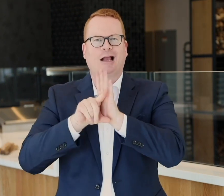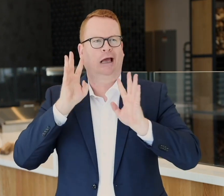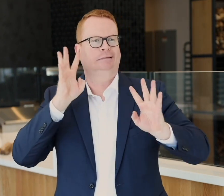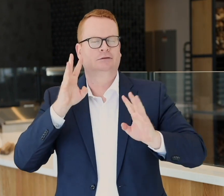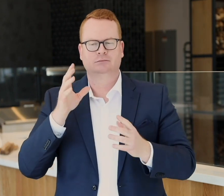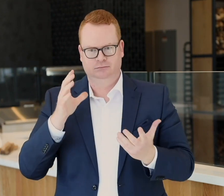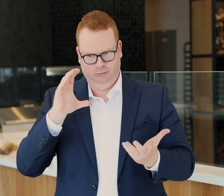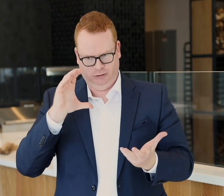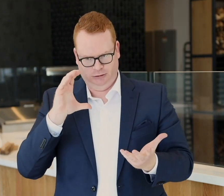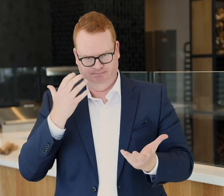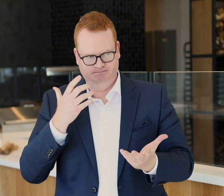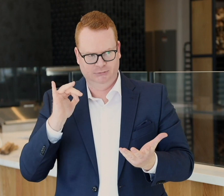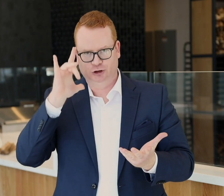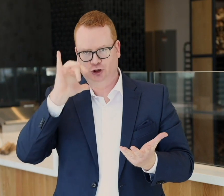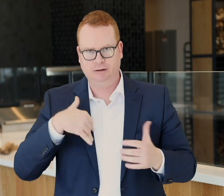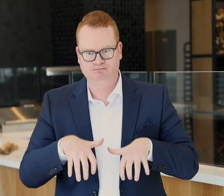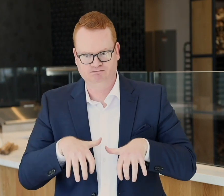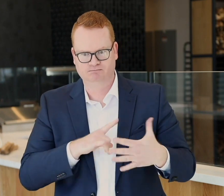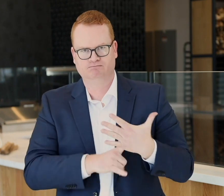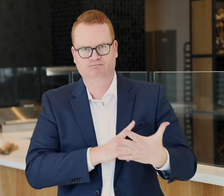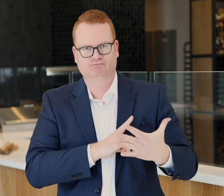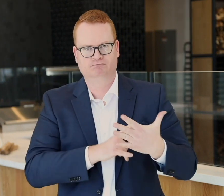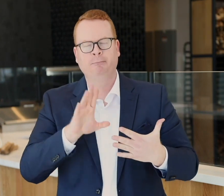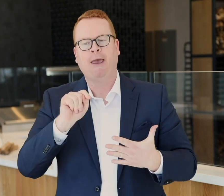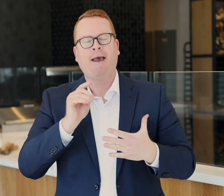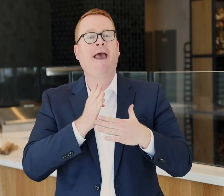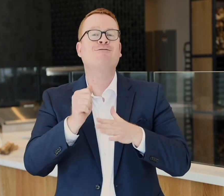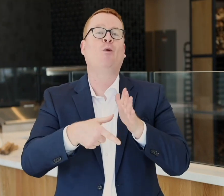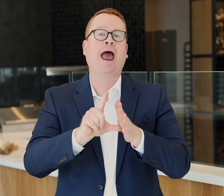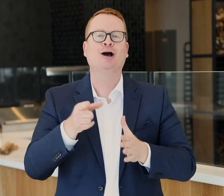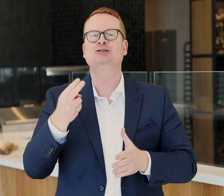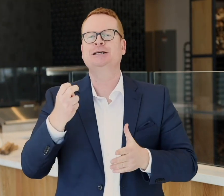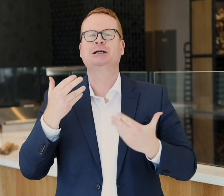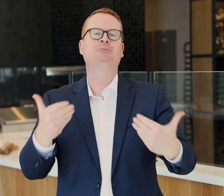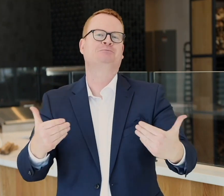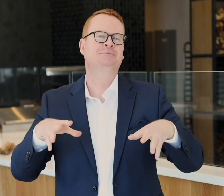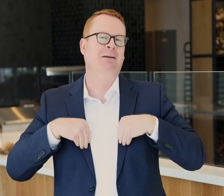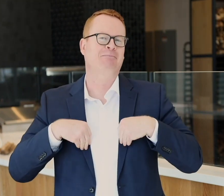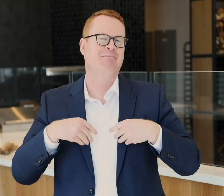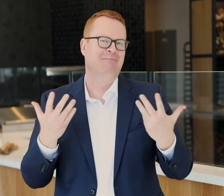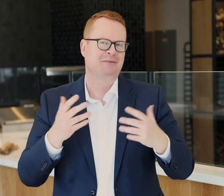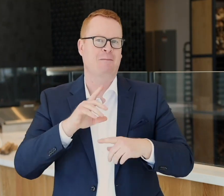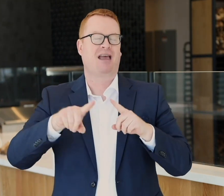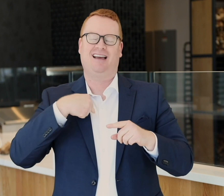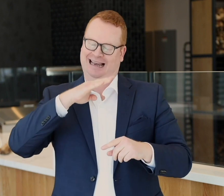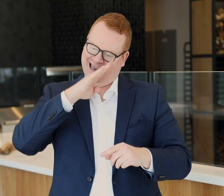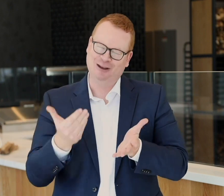clattering sound in the background, with my heart thumping, and after what seemed like forever, she accepted. But I